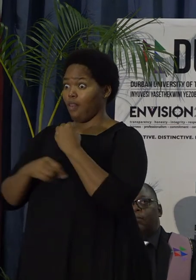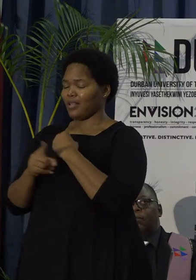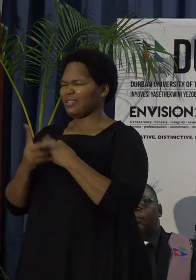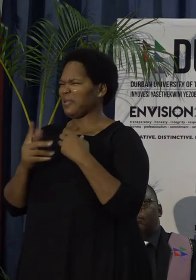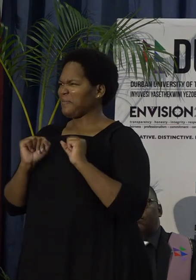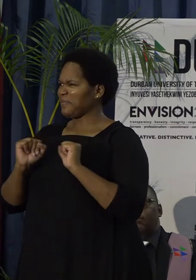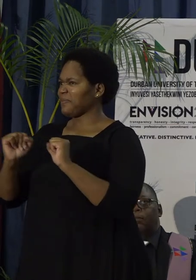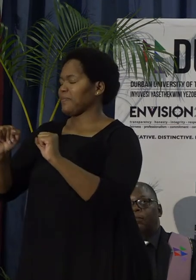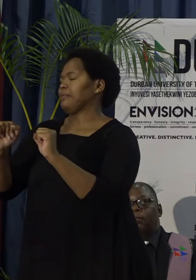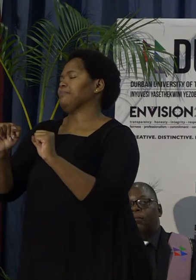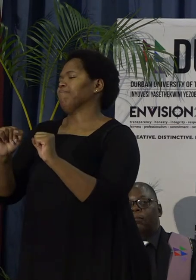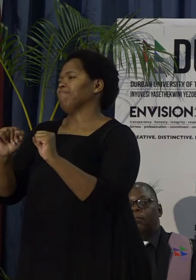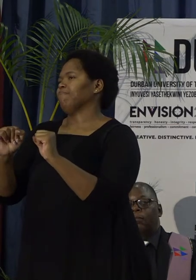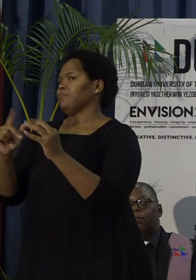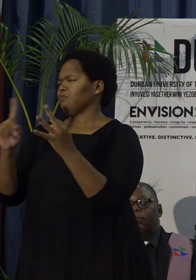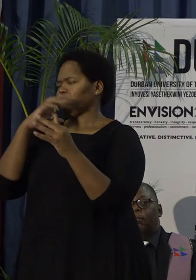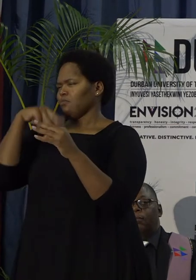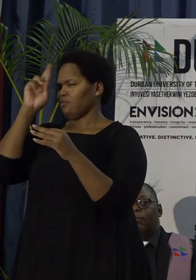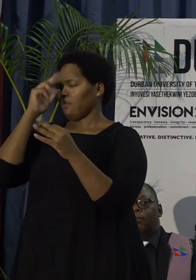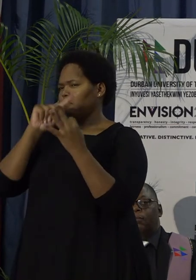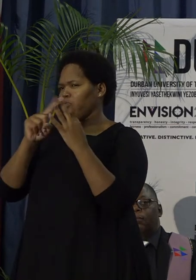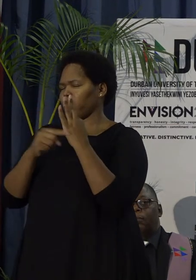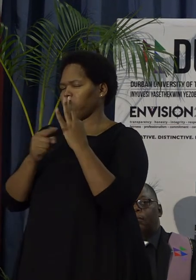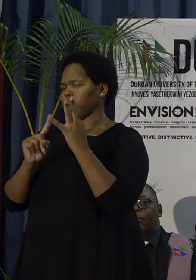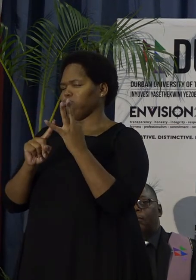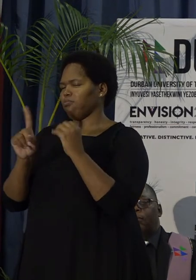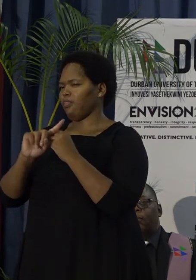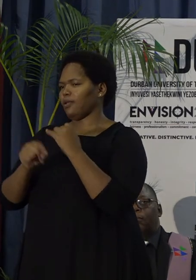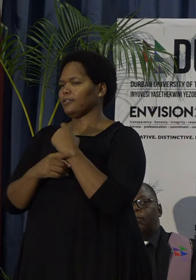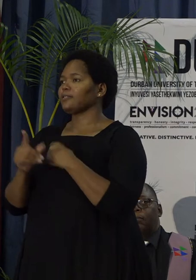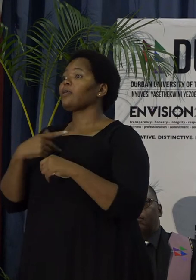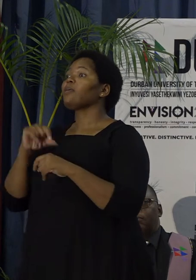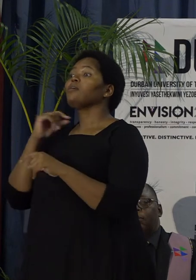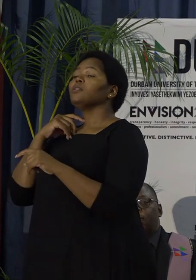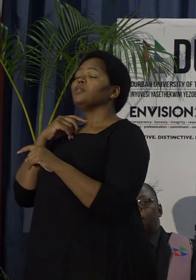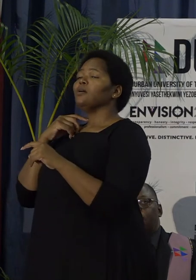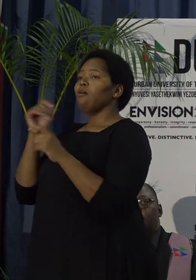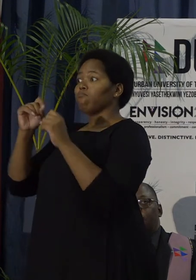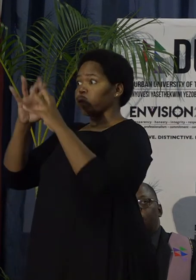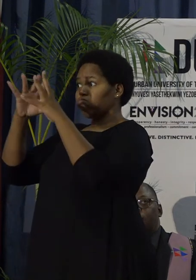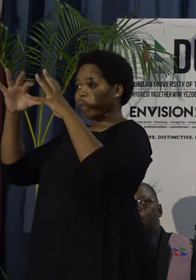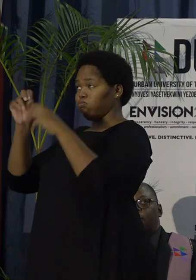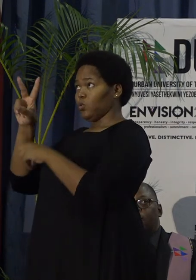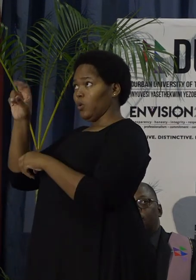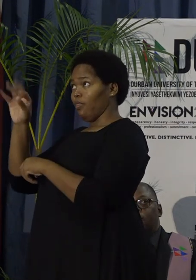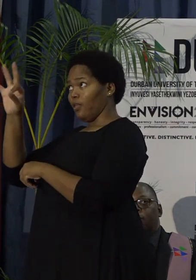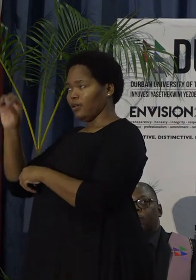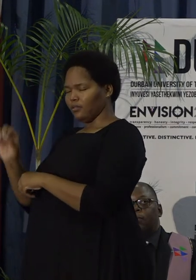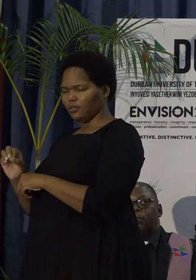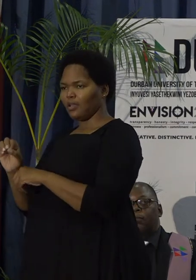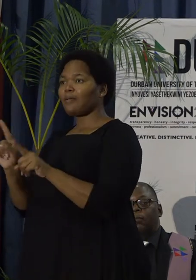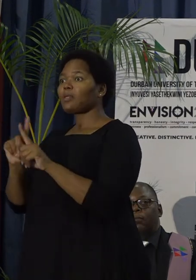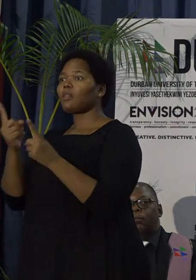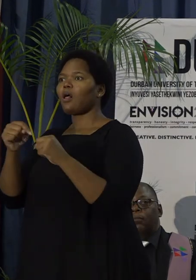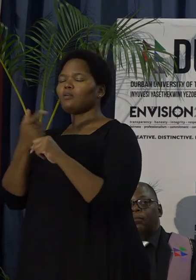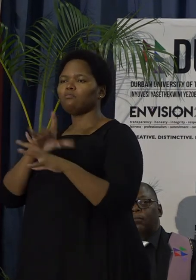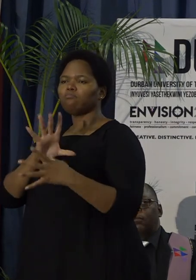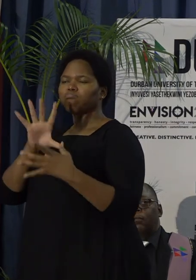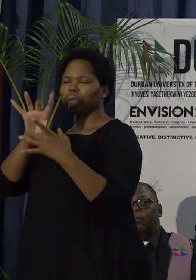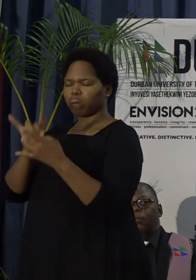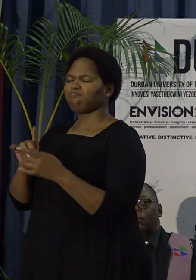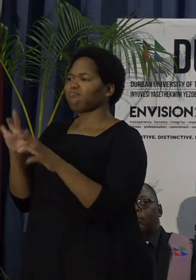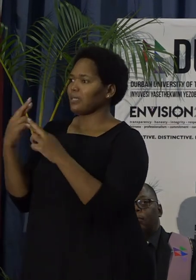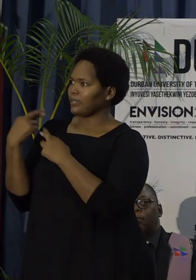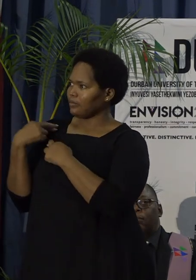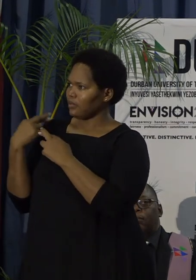perspective. While Envision 2030 has a 10-year horizon, our commitment to a culture of shared responsibility